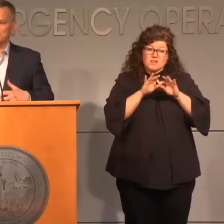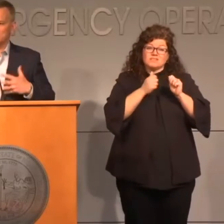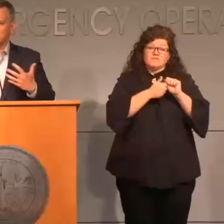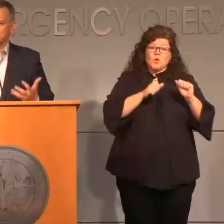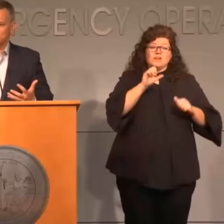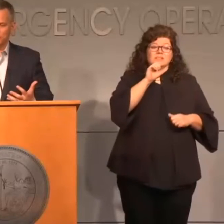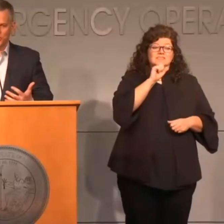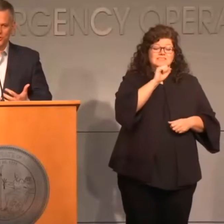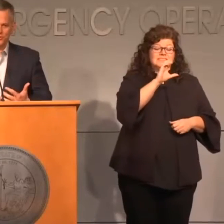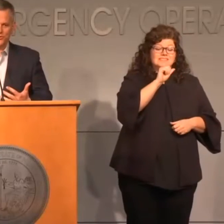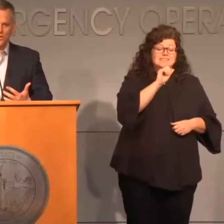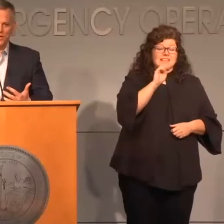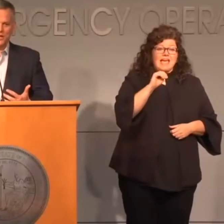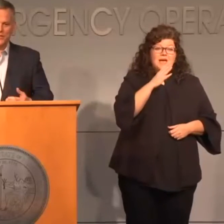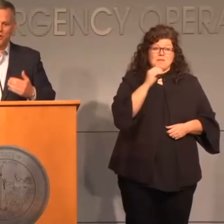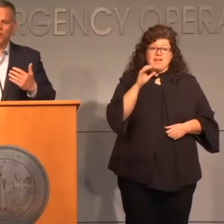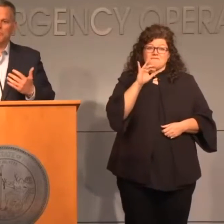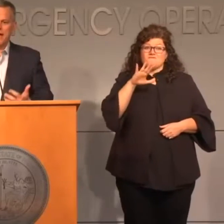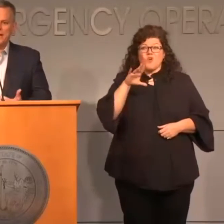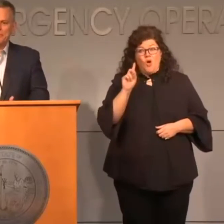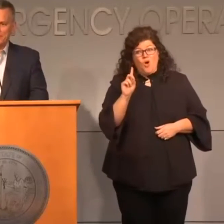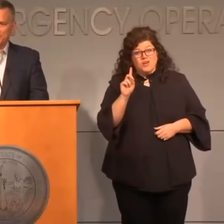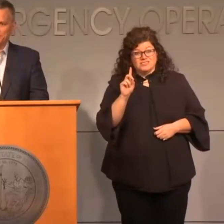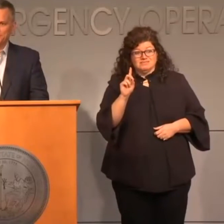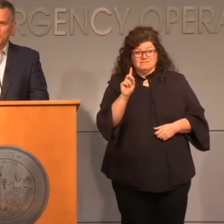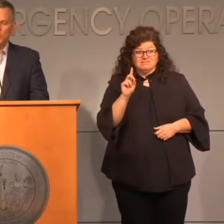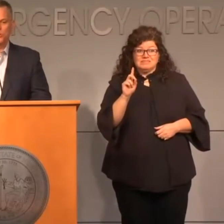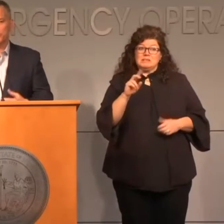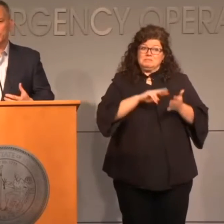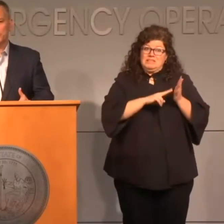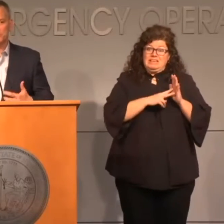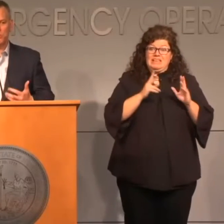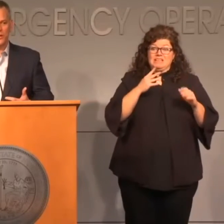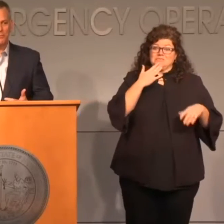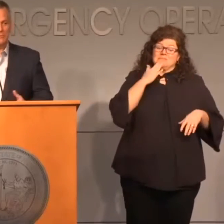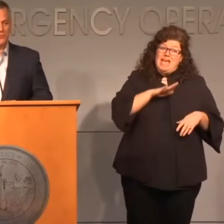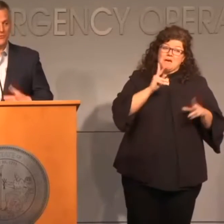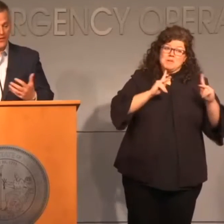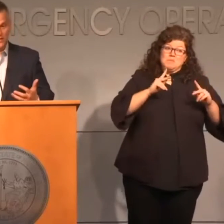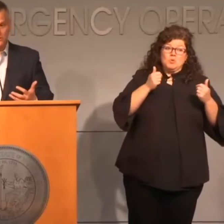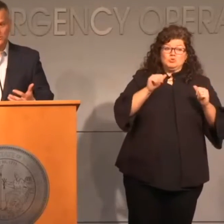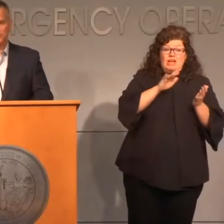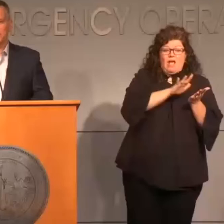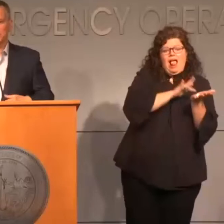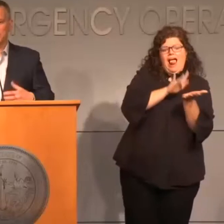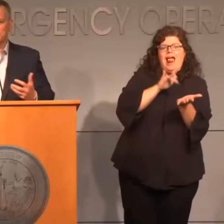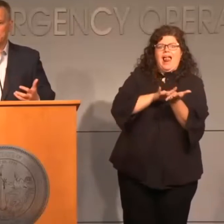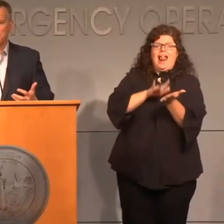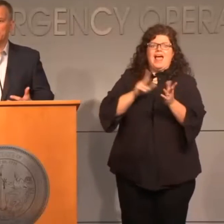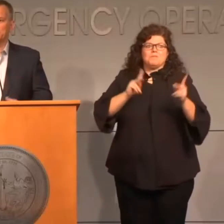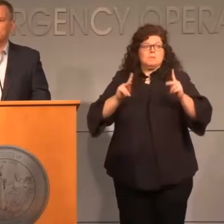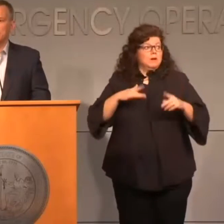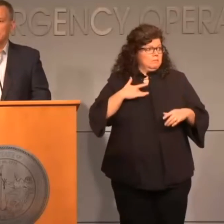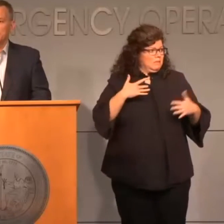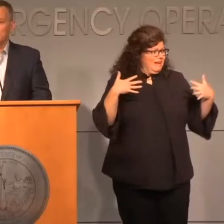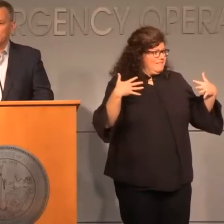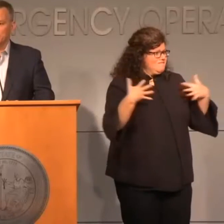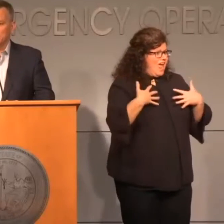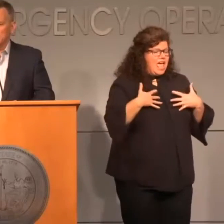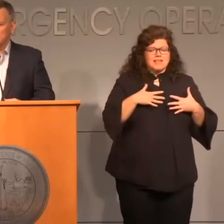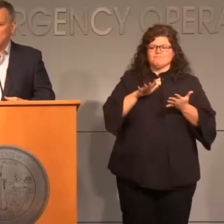a crisis like this occurs, there are bad people who will try to exploit people's fear, their desperation,